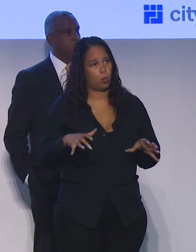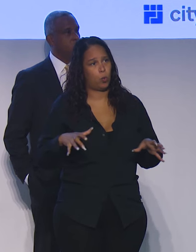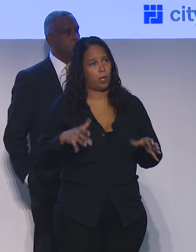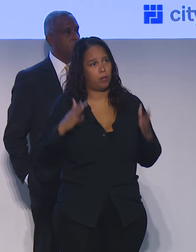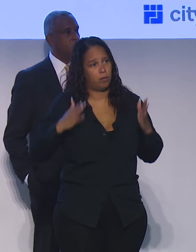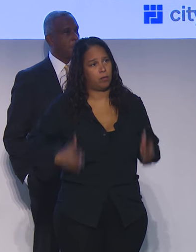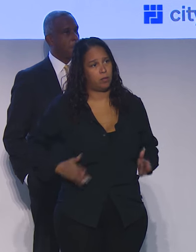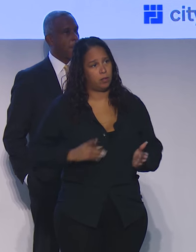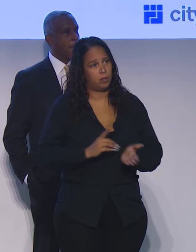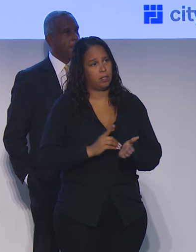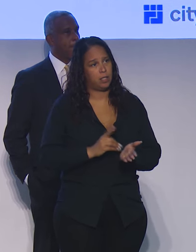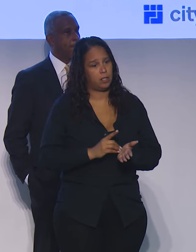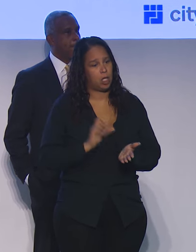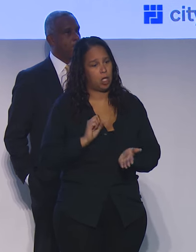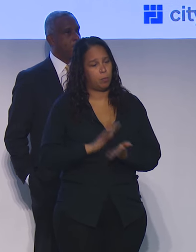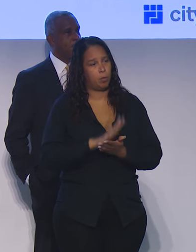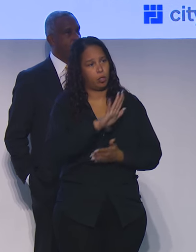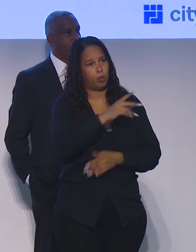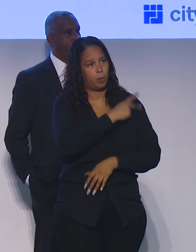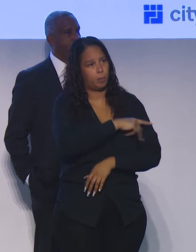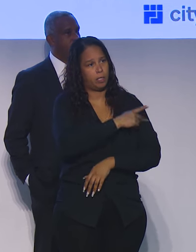put your patient first.